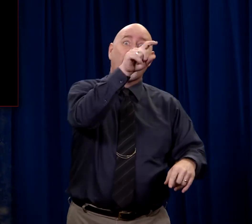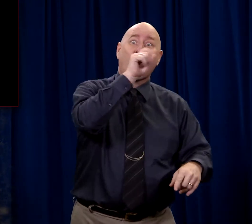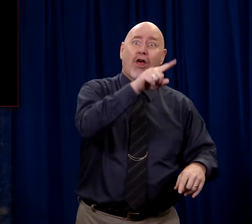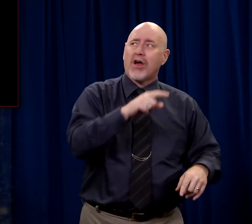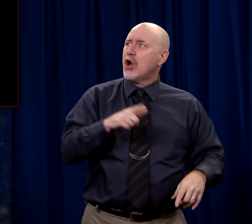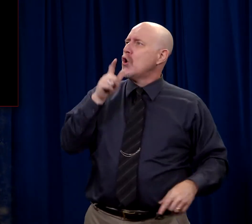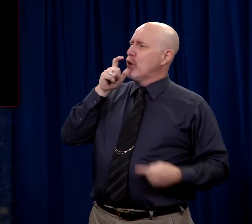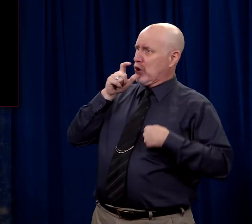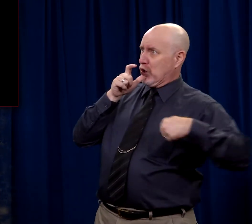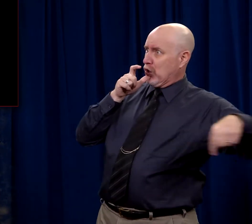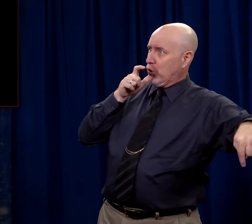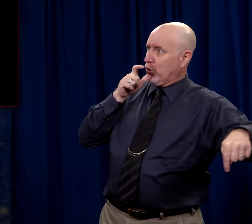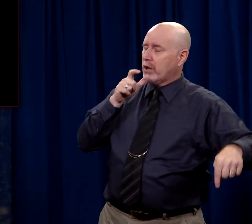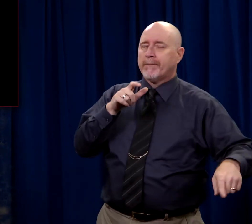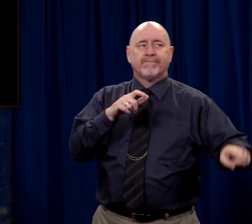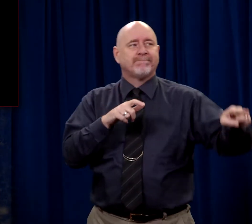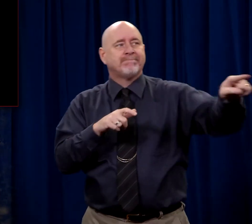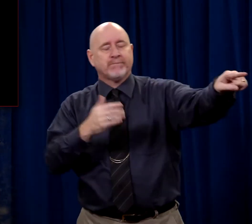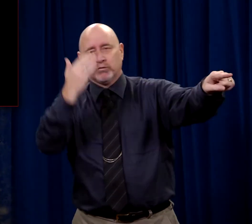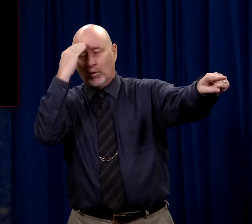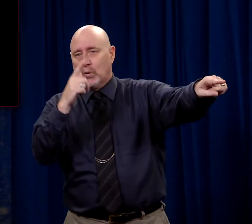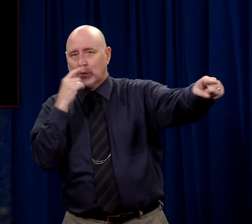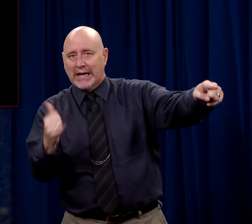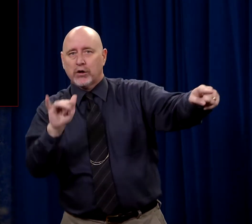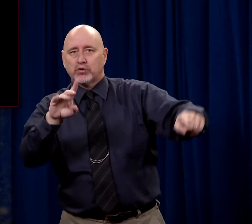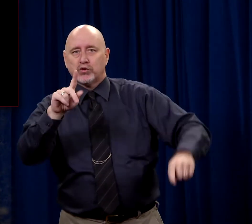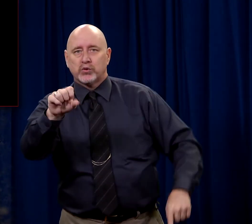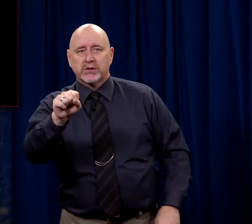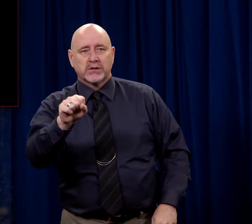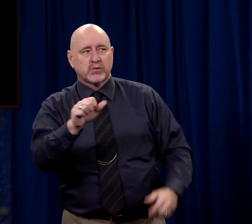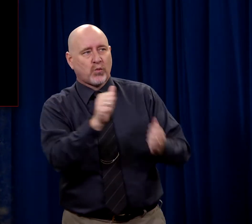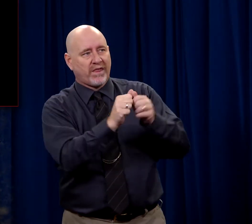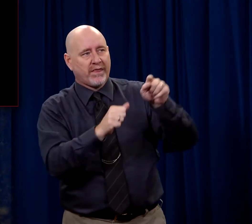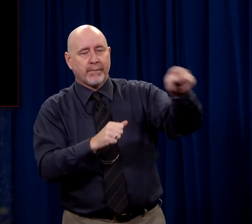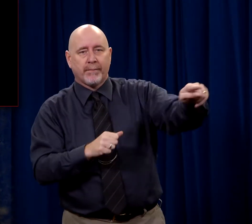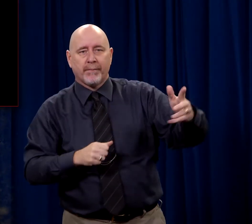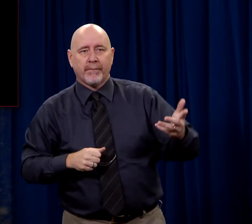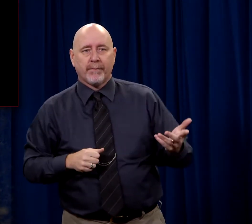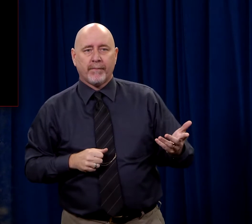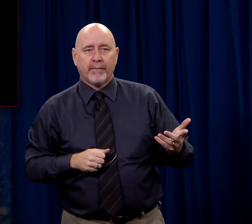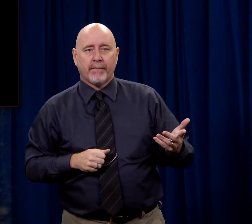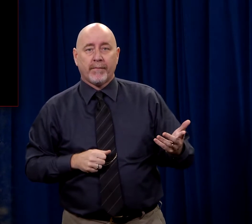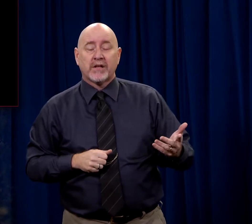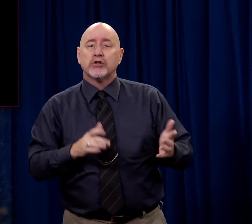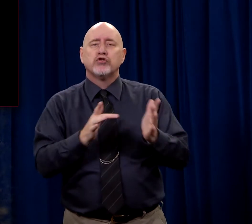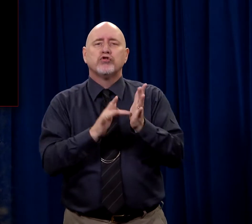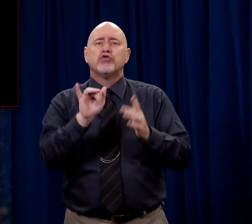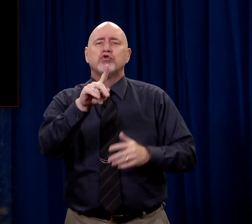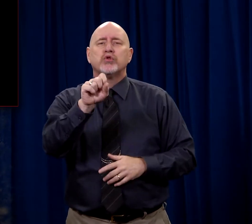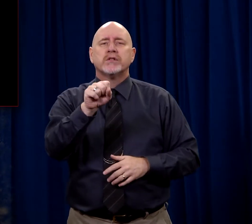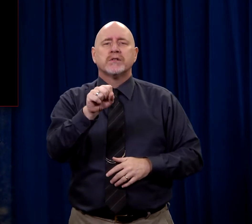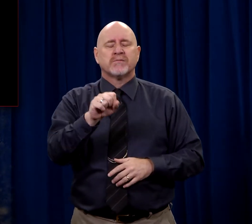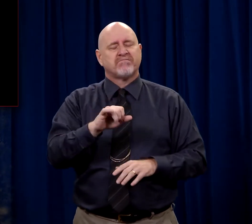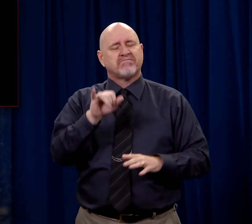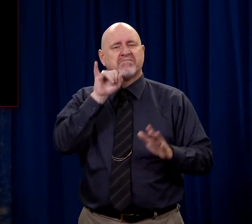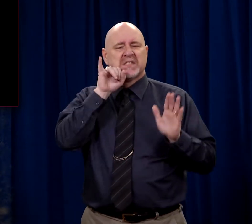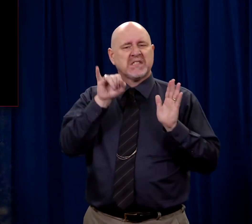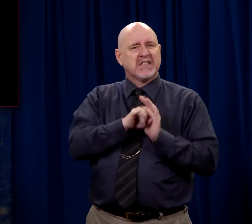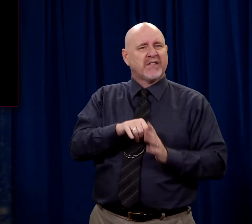And now they know who. And Judas, Judas is cool. And he walks up to identify